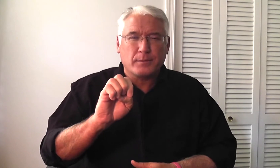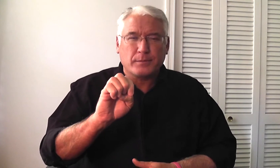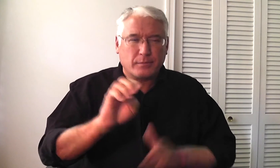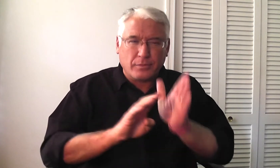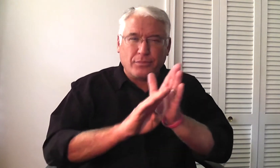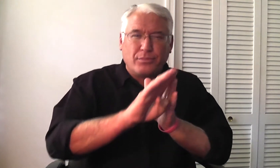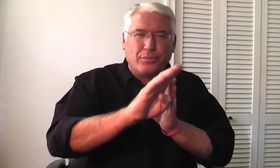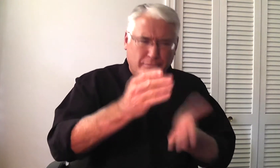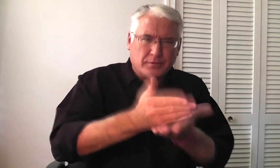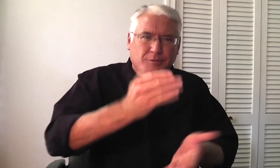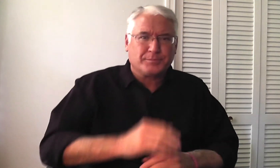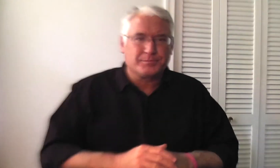Well, to stop crime.